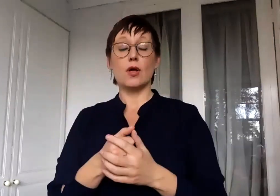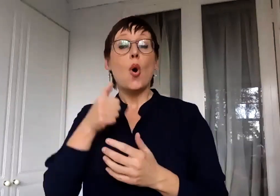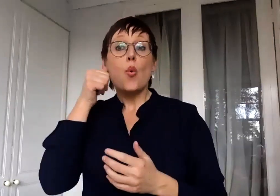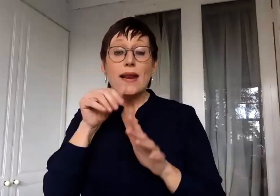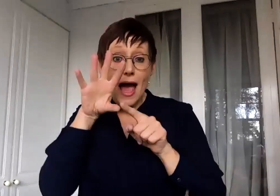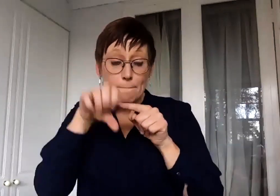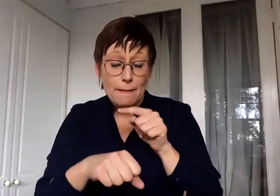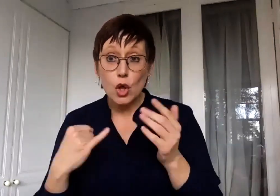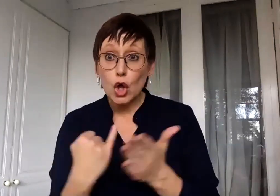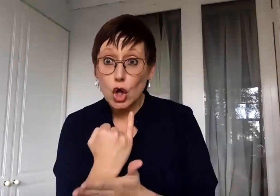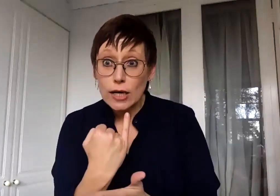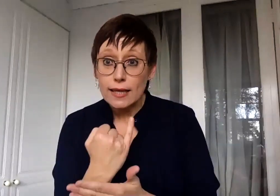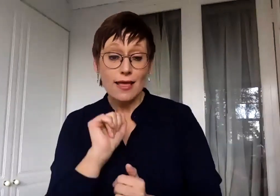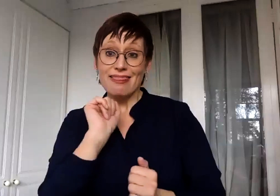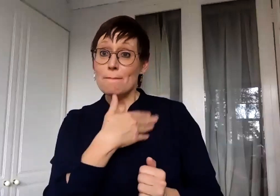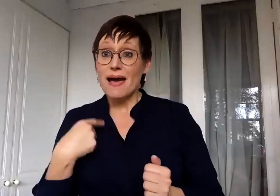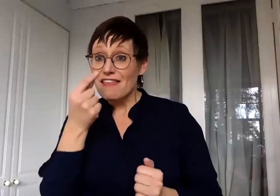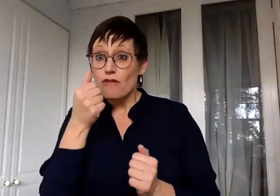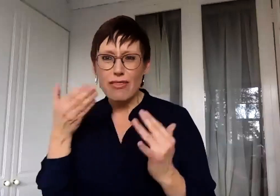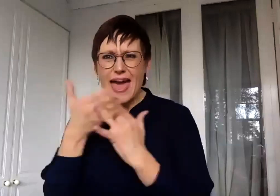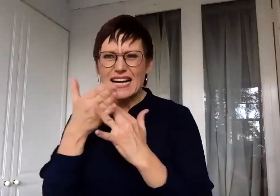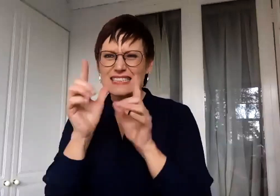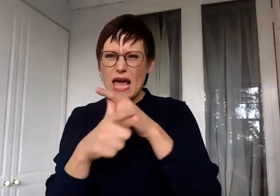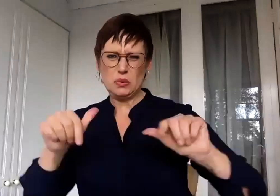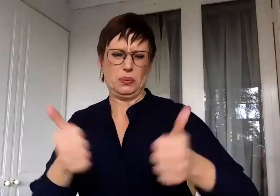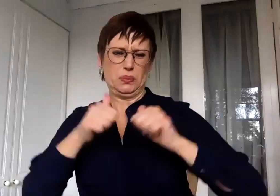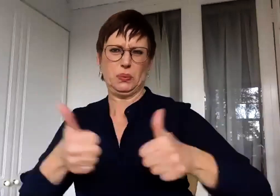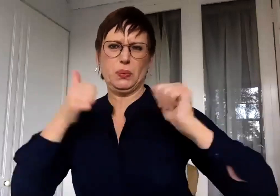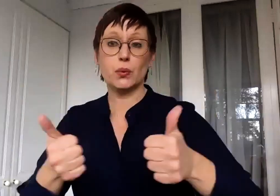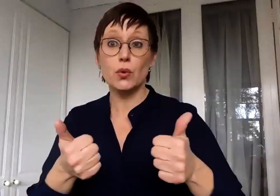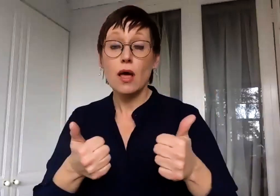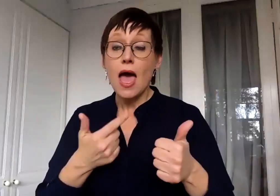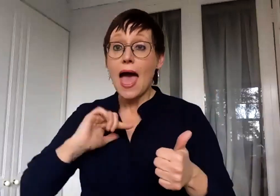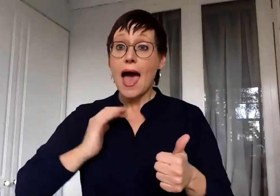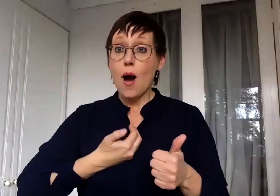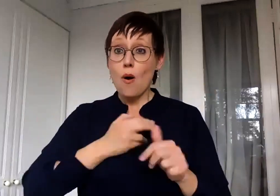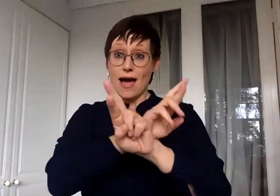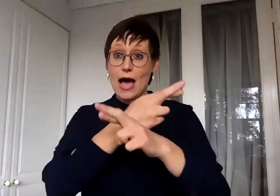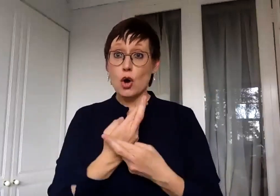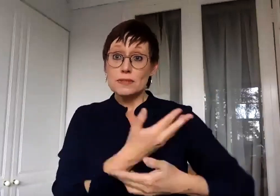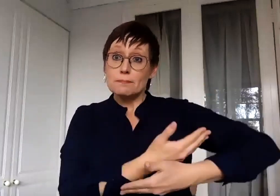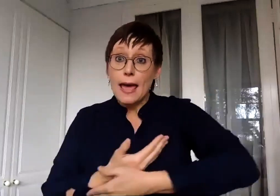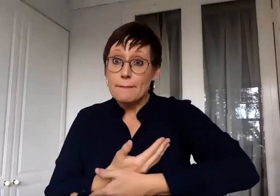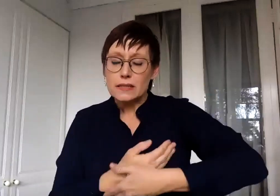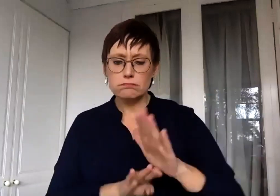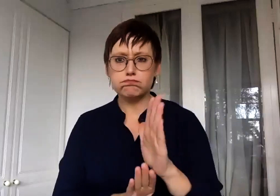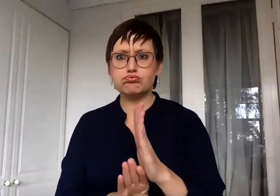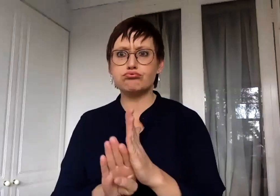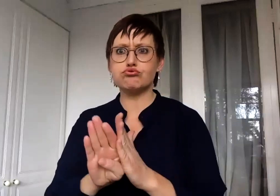or four, they had already had language since birth. Our children that had graduated out of High Hopes were more advanced